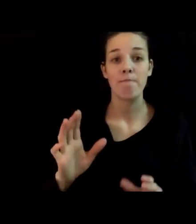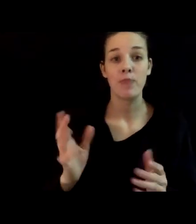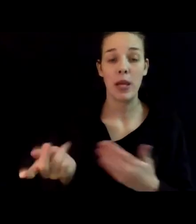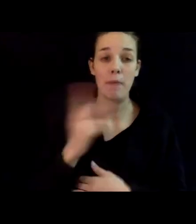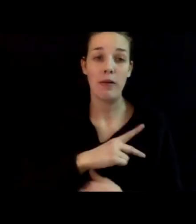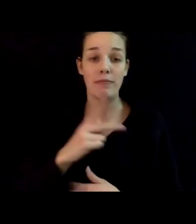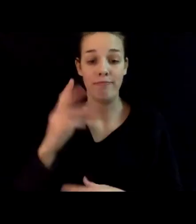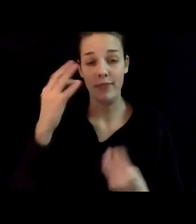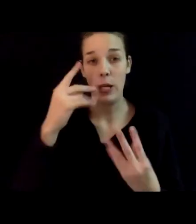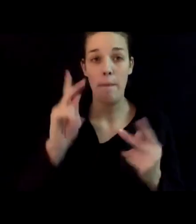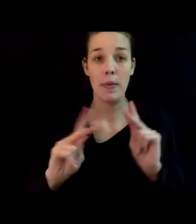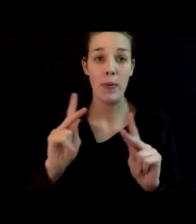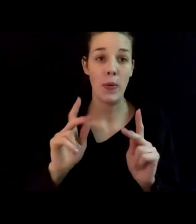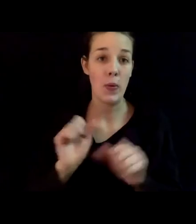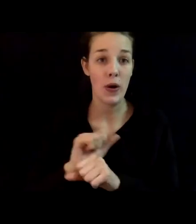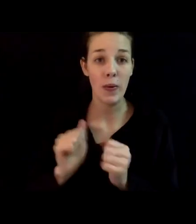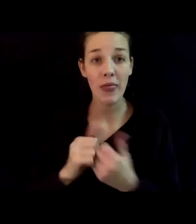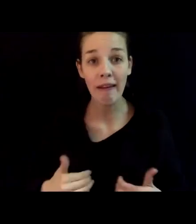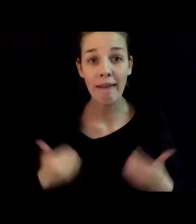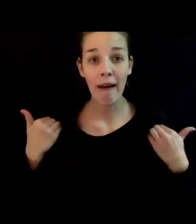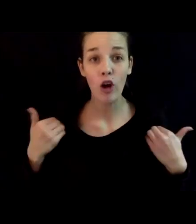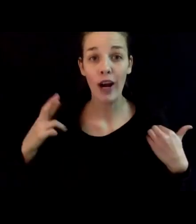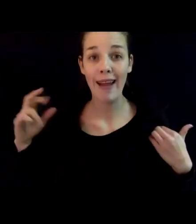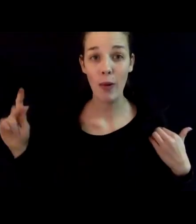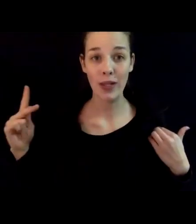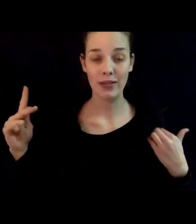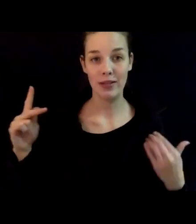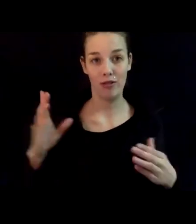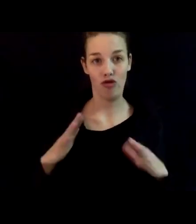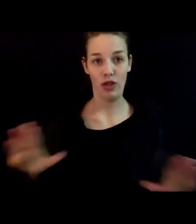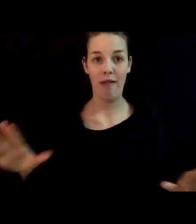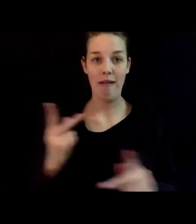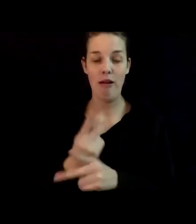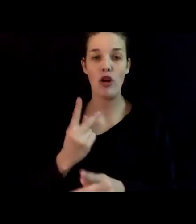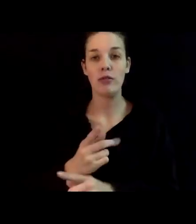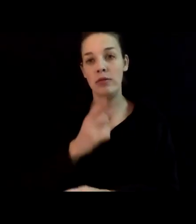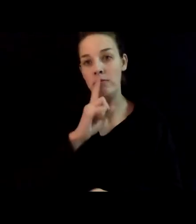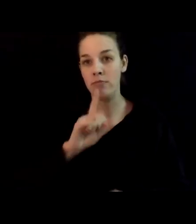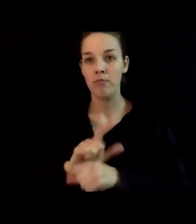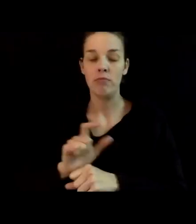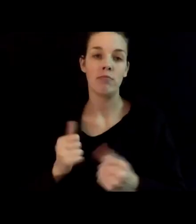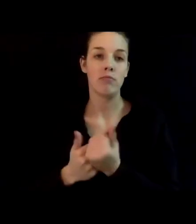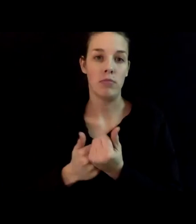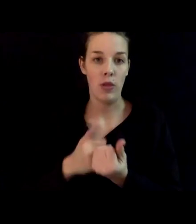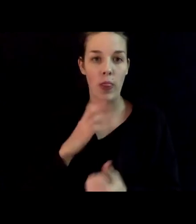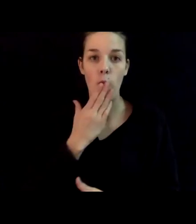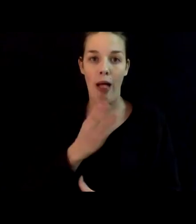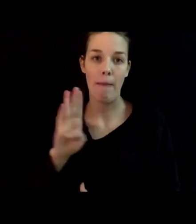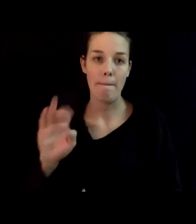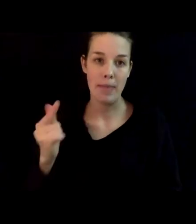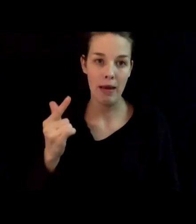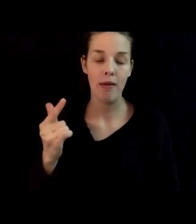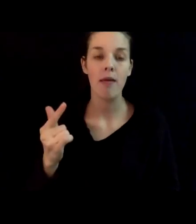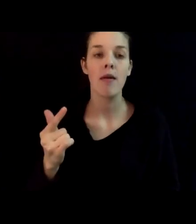persons who work with younger and at-risk children in care to better ensure child well-being and mitigate